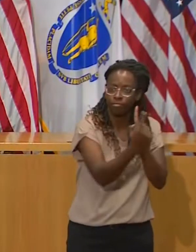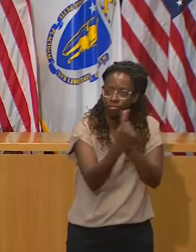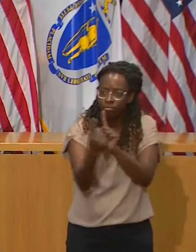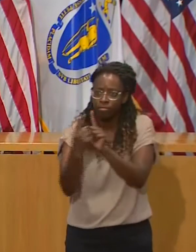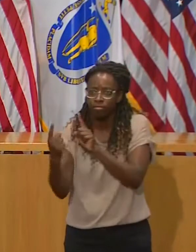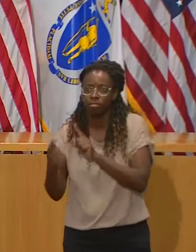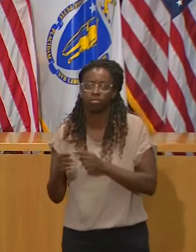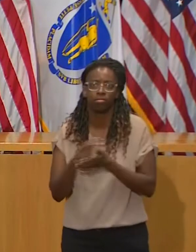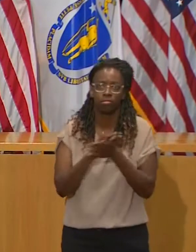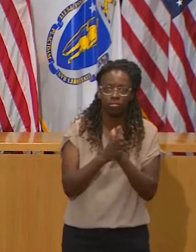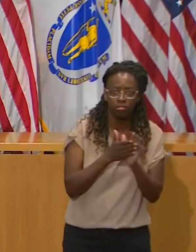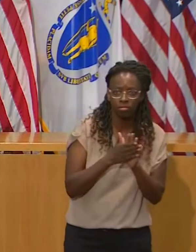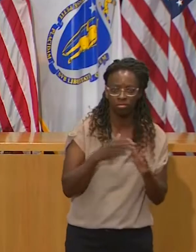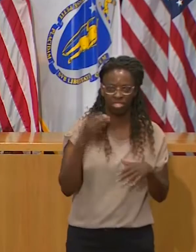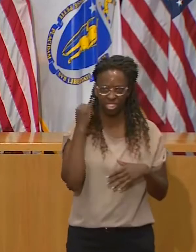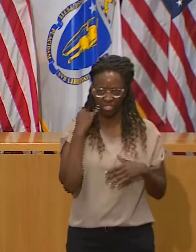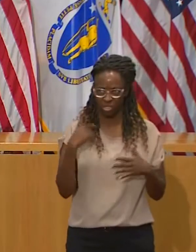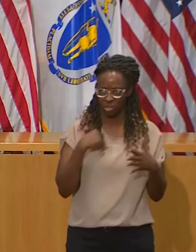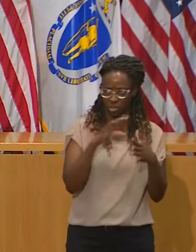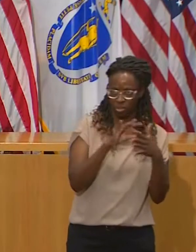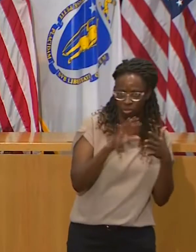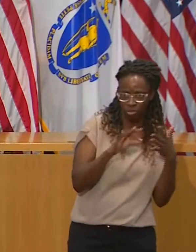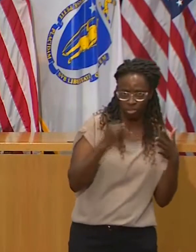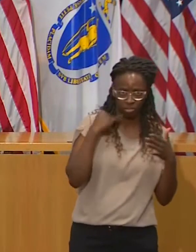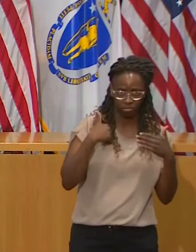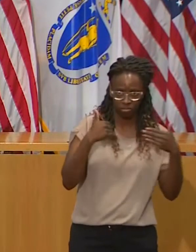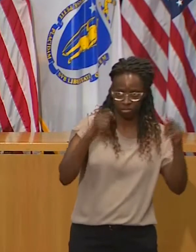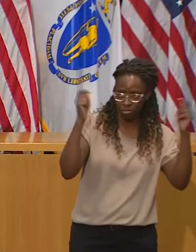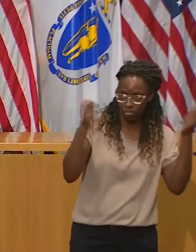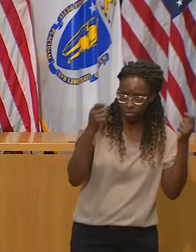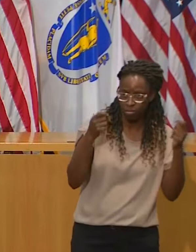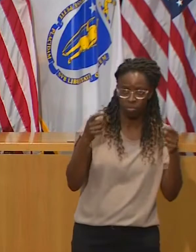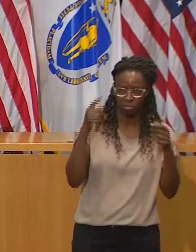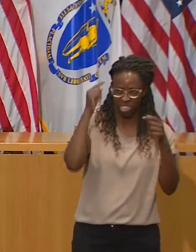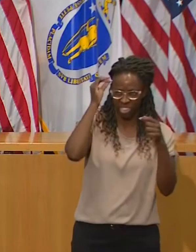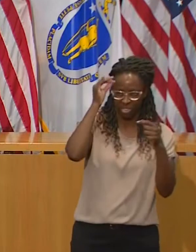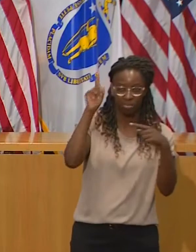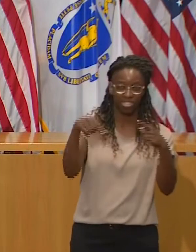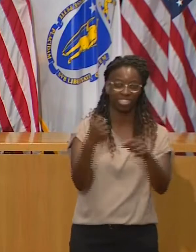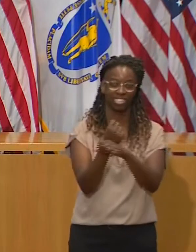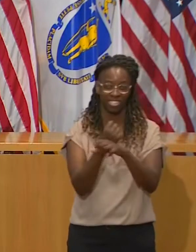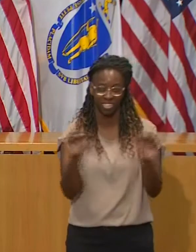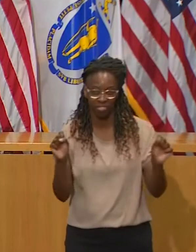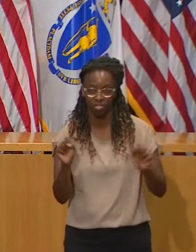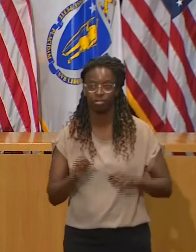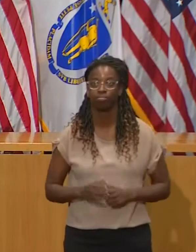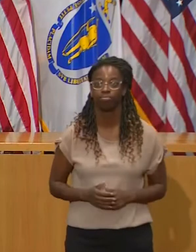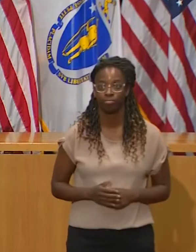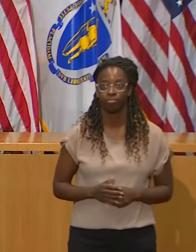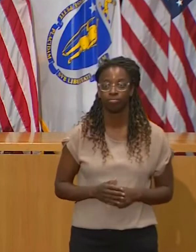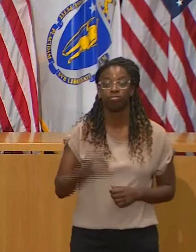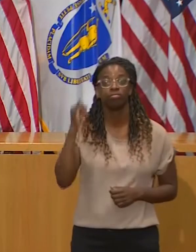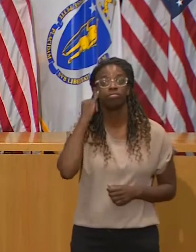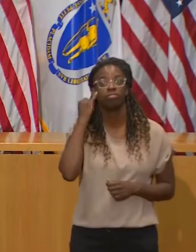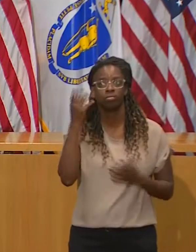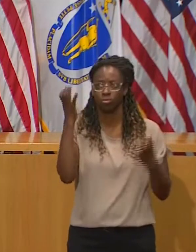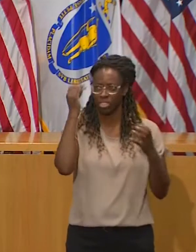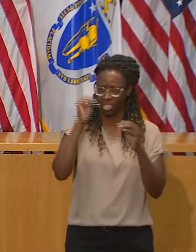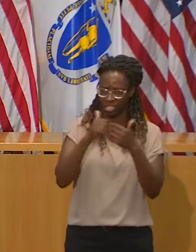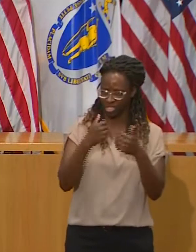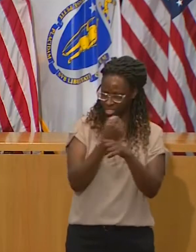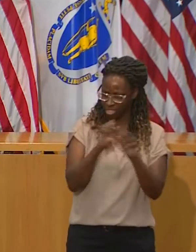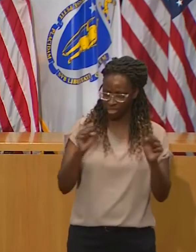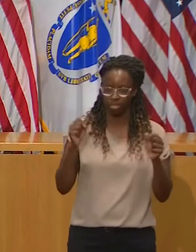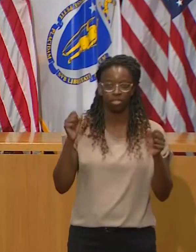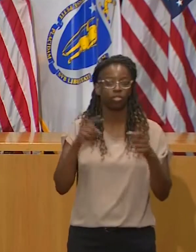holidays. For more details on DPH's Thanksgiving tips, please visit mass.gov slash